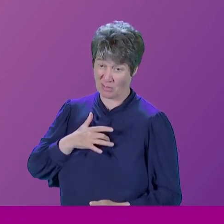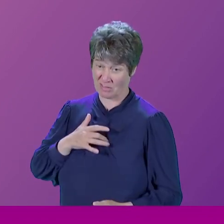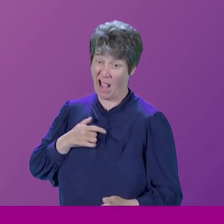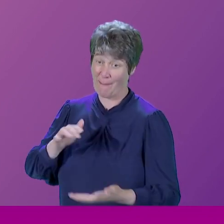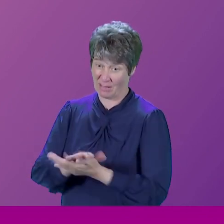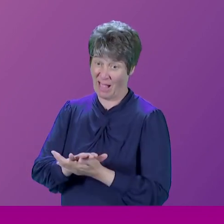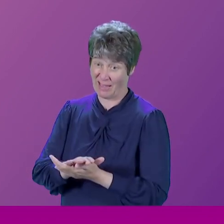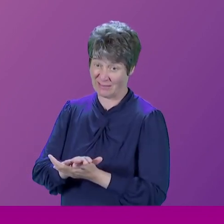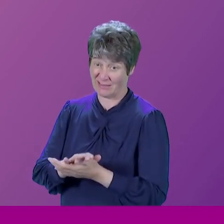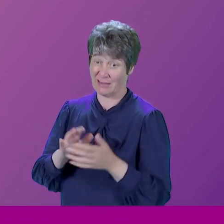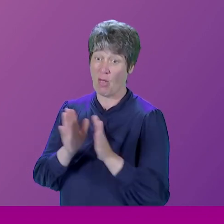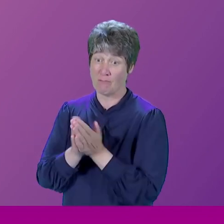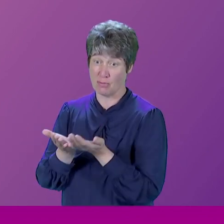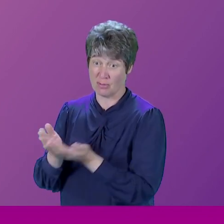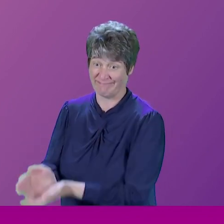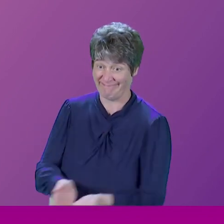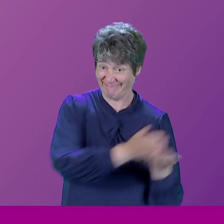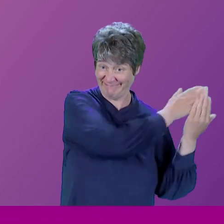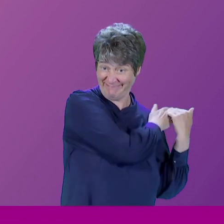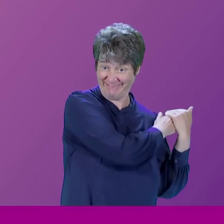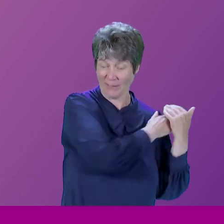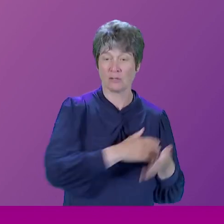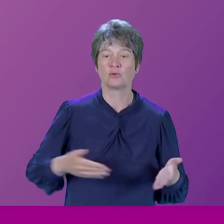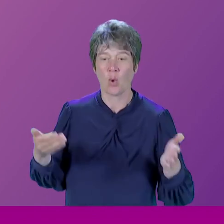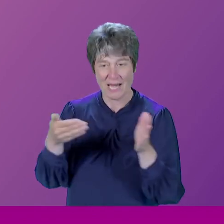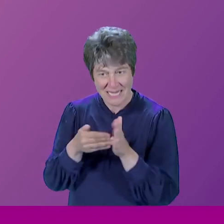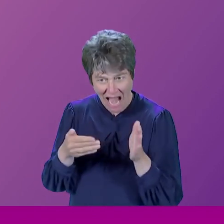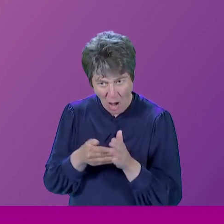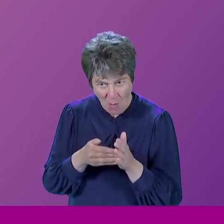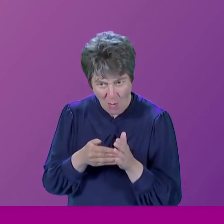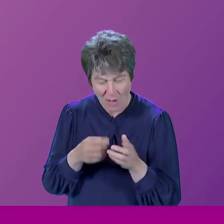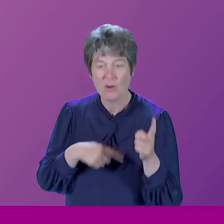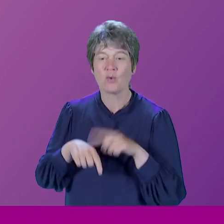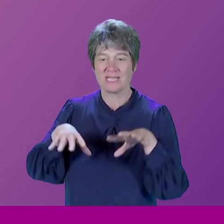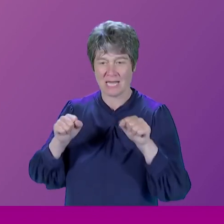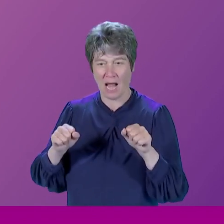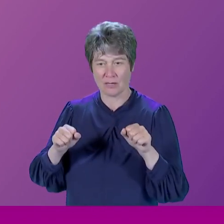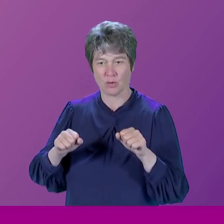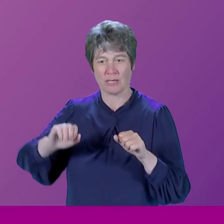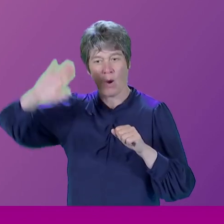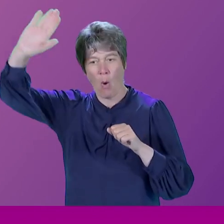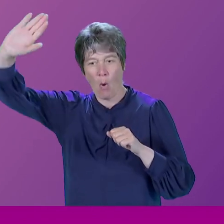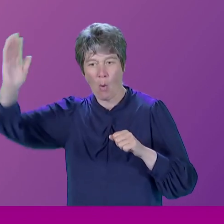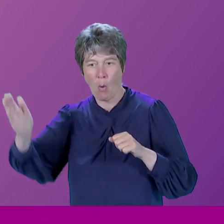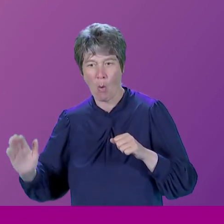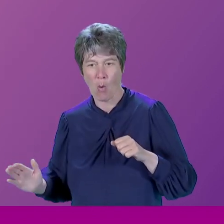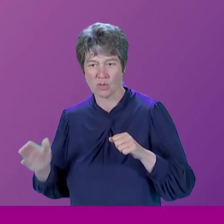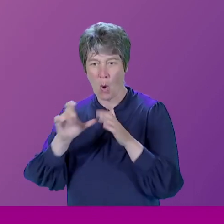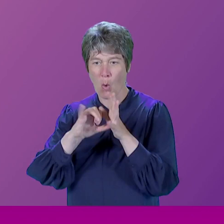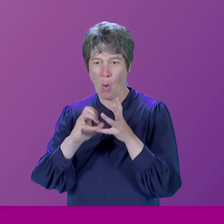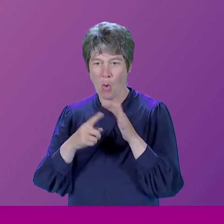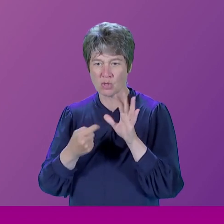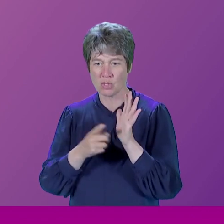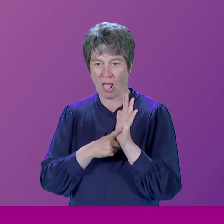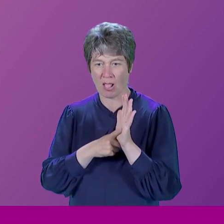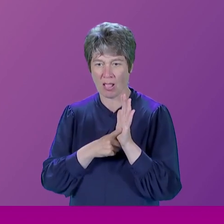is, in Britain, we started doing coastal railway journeys. And coast was quite a nice theme. And I must say, Britain looks at its